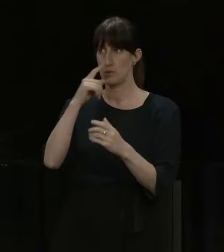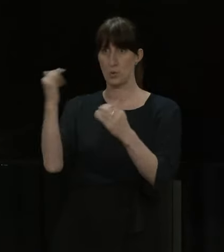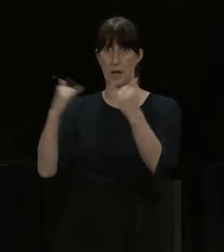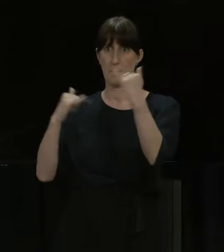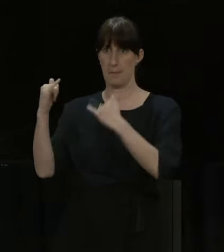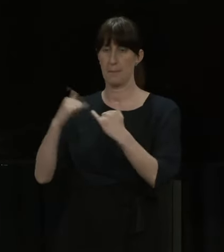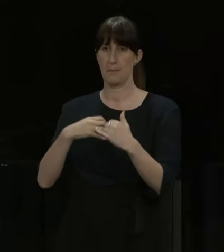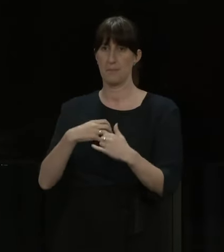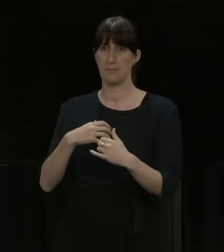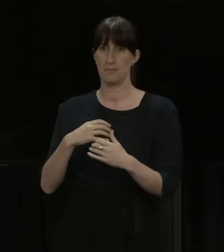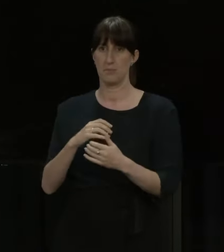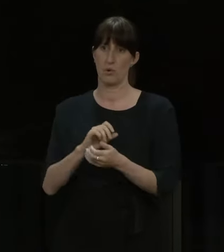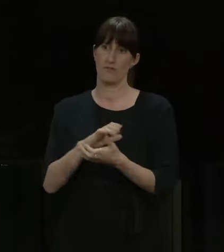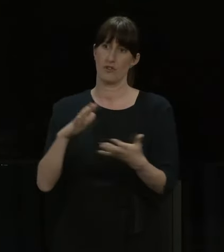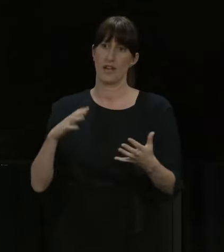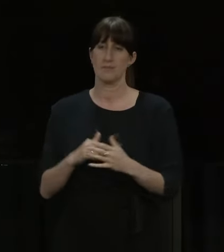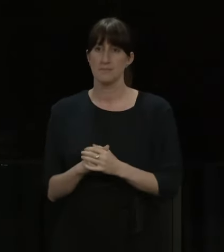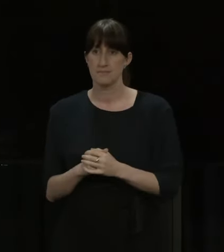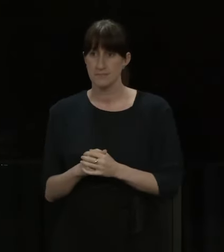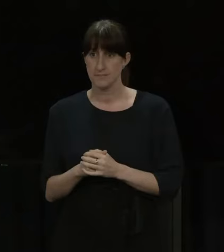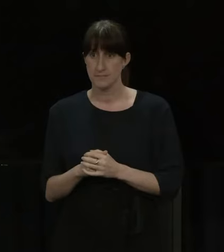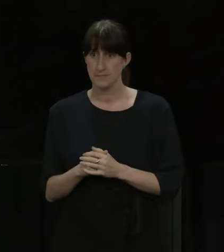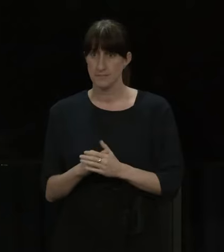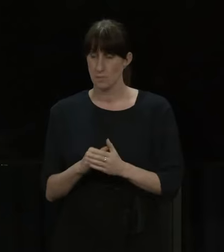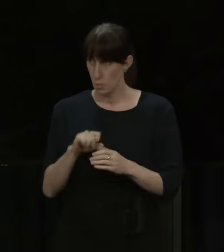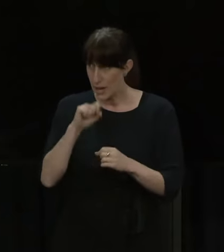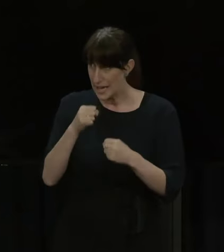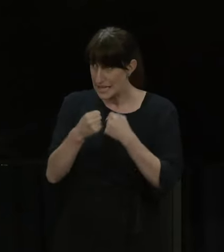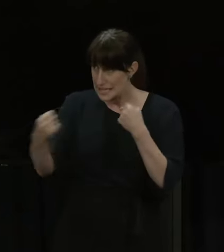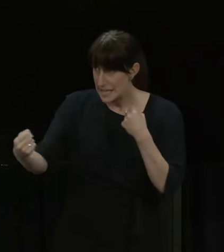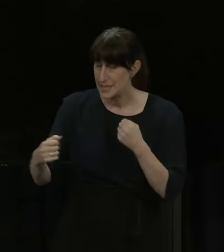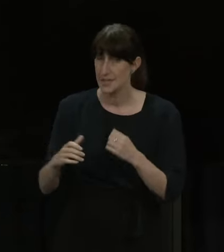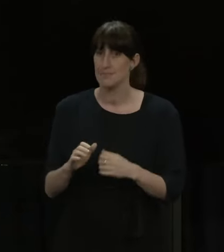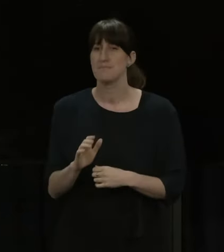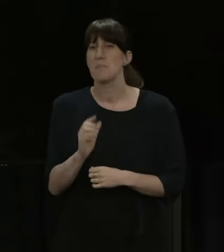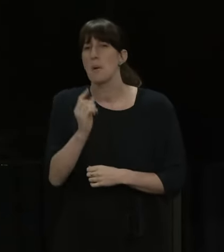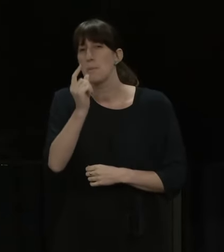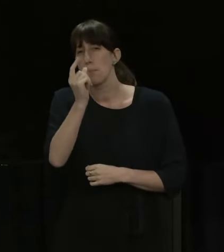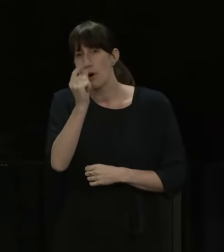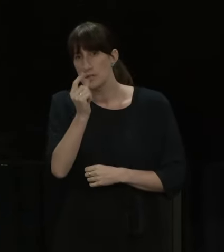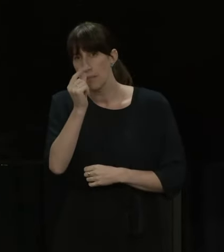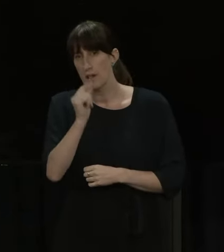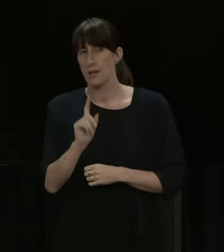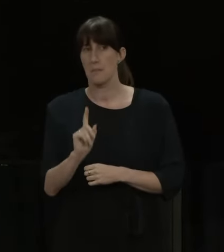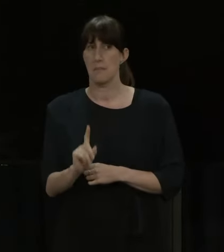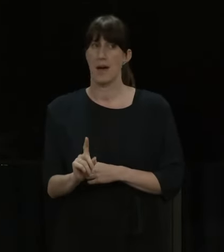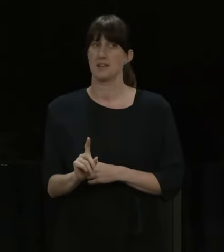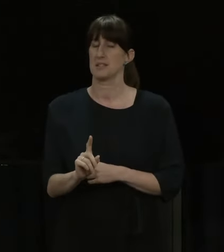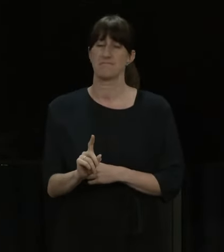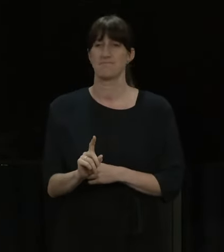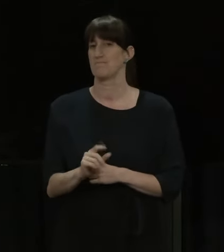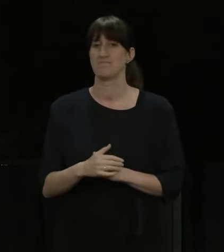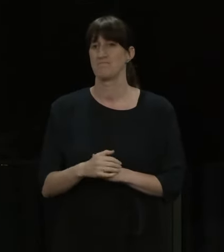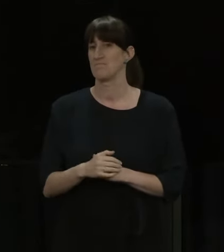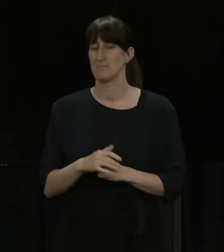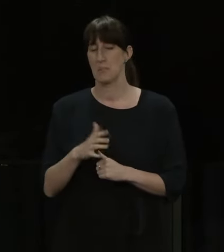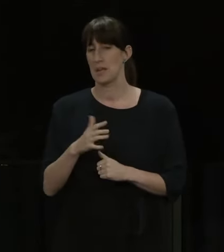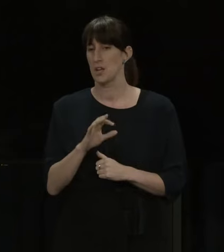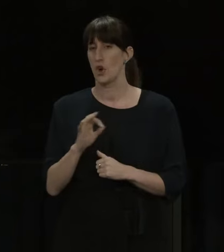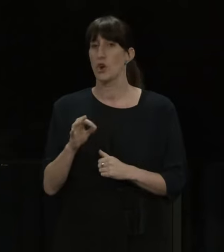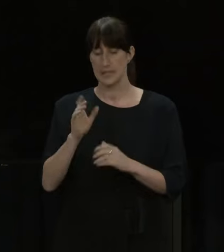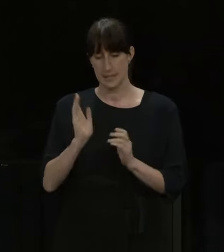But is there a likelihood that that could be extended? I wouldn't say it's a likelihood. It's a possibility, but it's certainly not a likelihood. We're still continuing